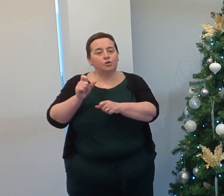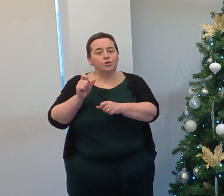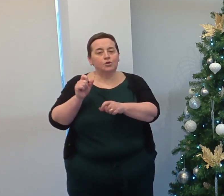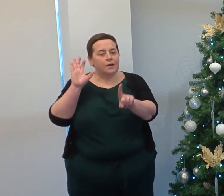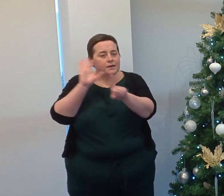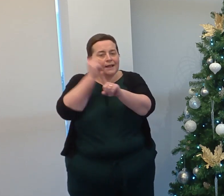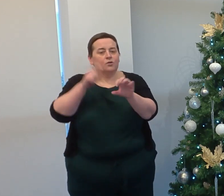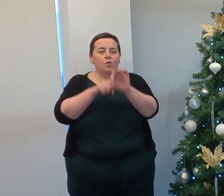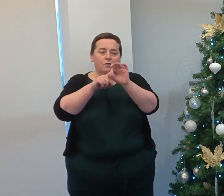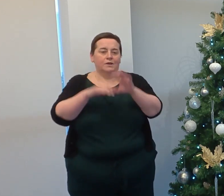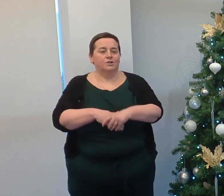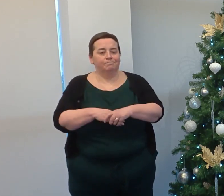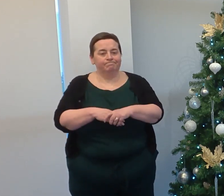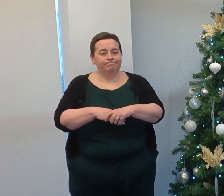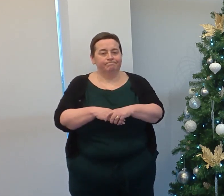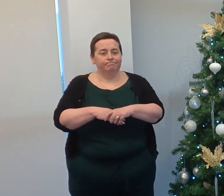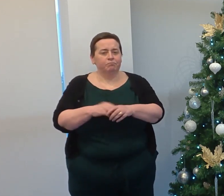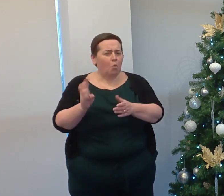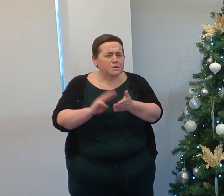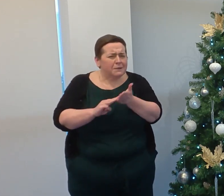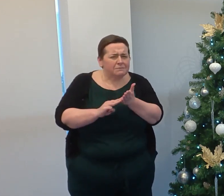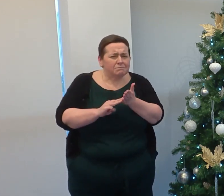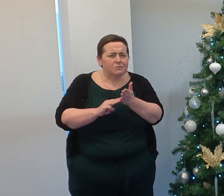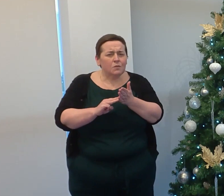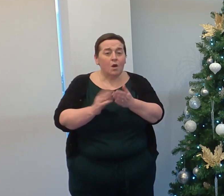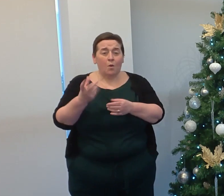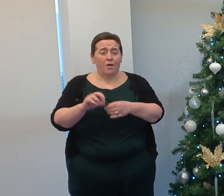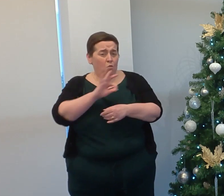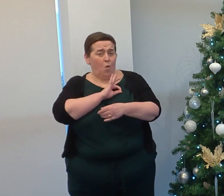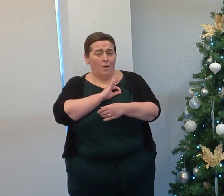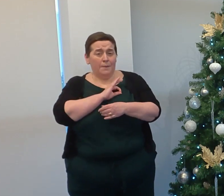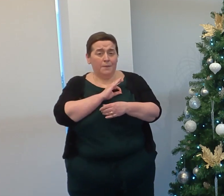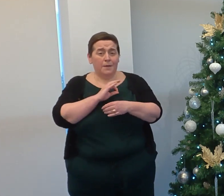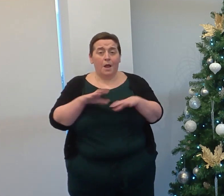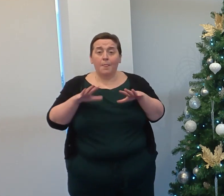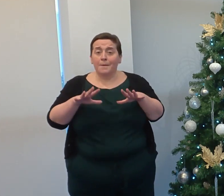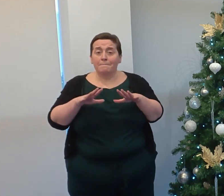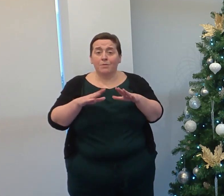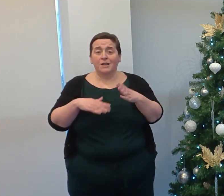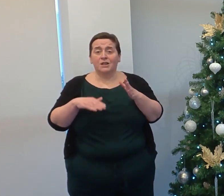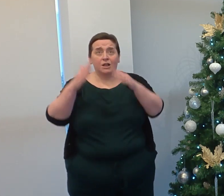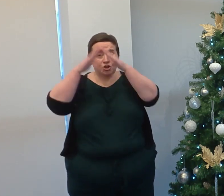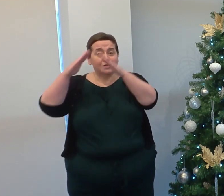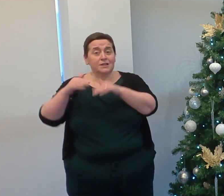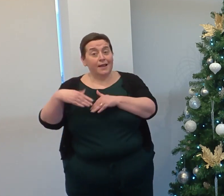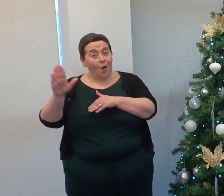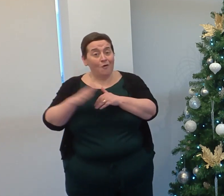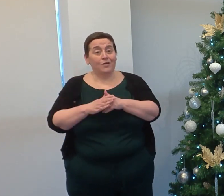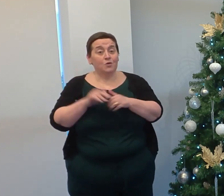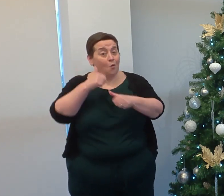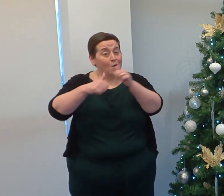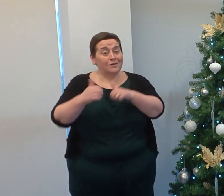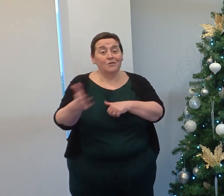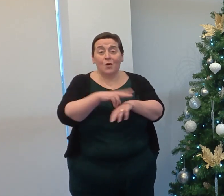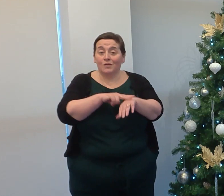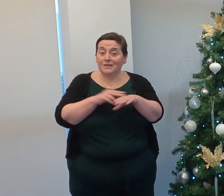qualifications. And amongst us, we have also won the British Slate Off. So well done to all the